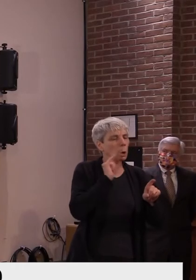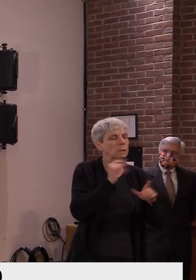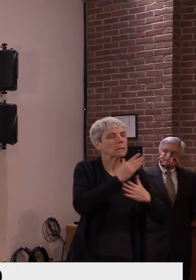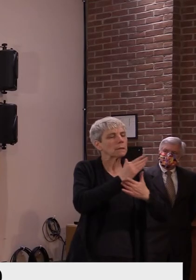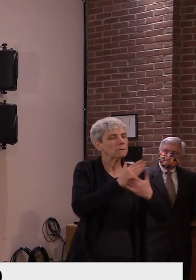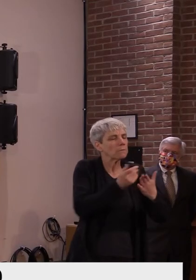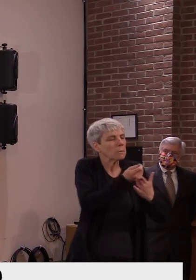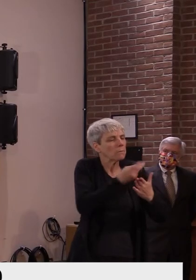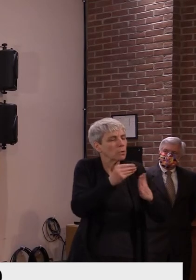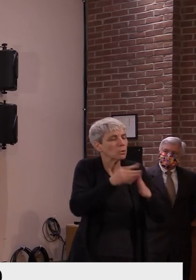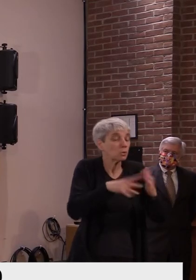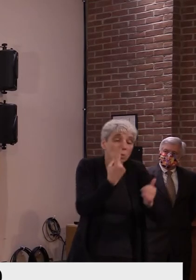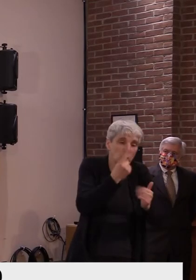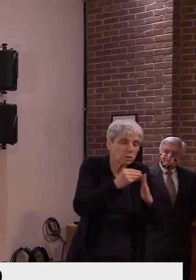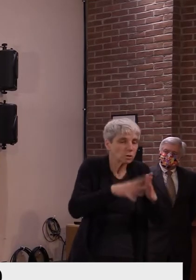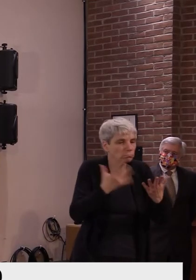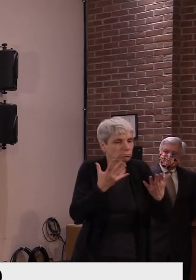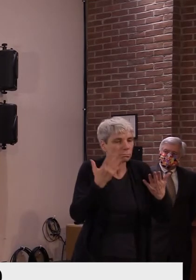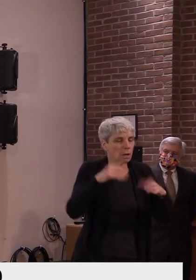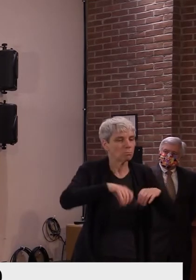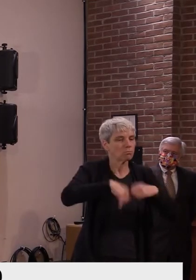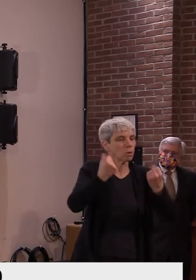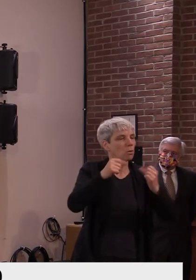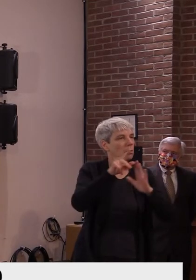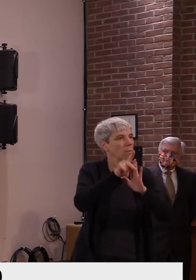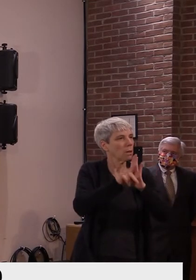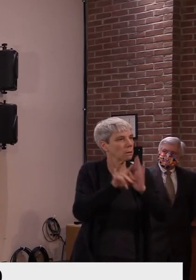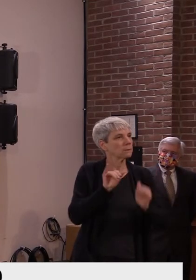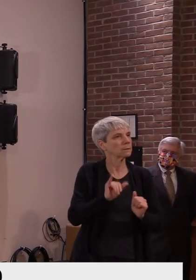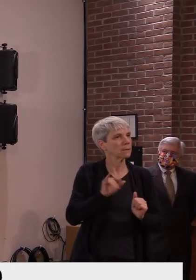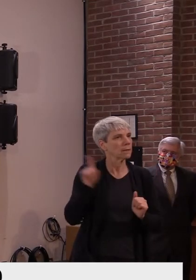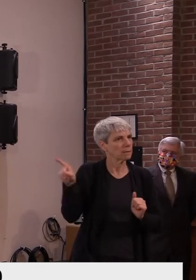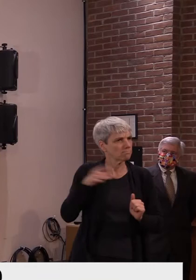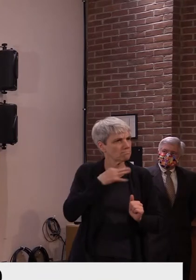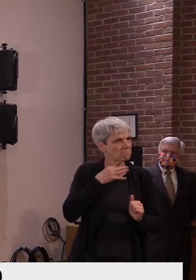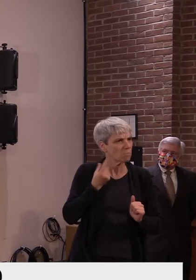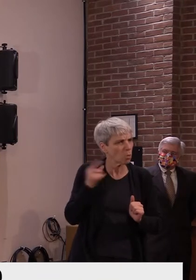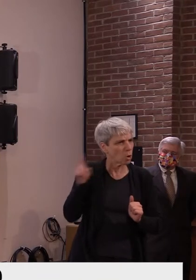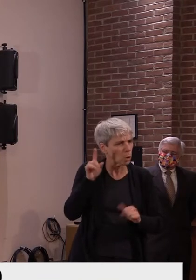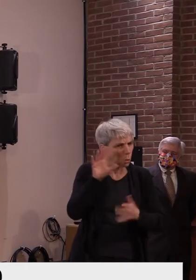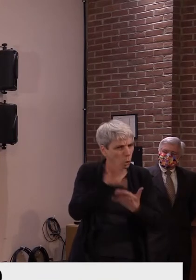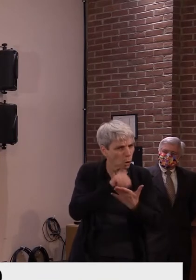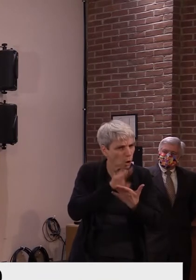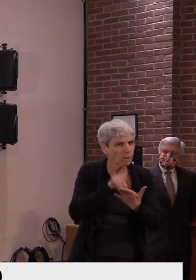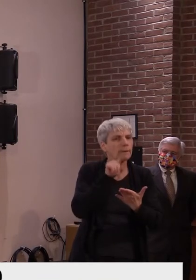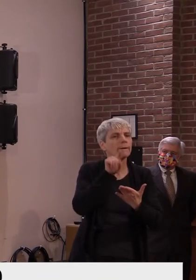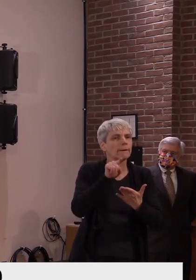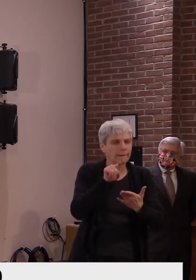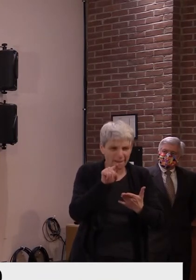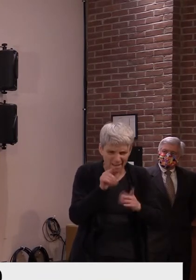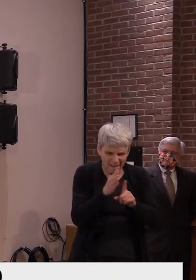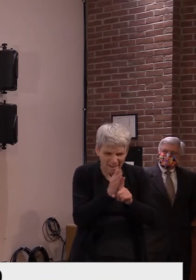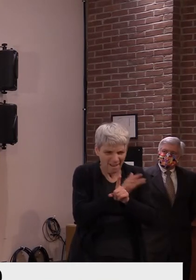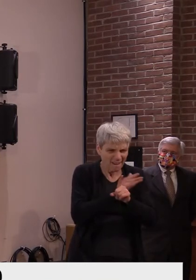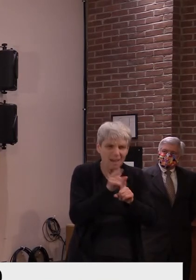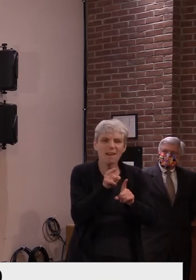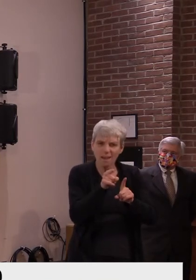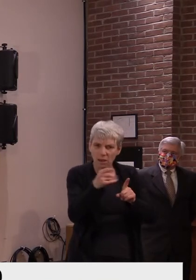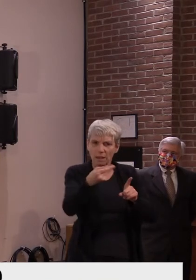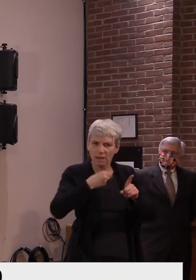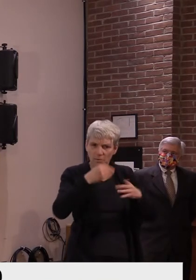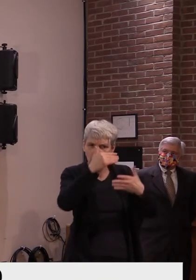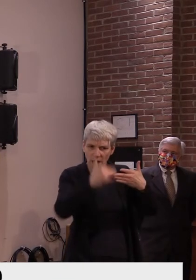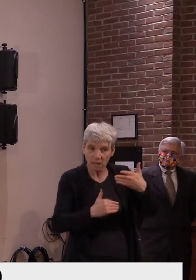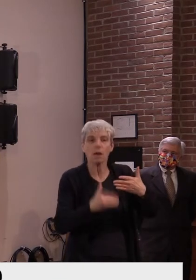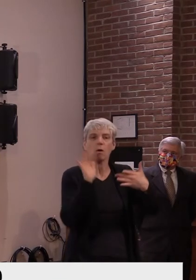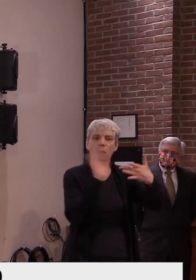policies. I'm curious if you can share anything you do know about the contact tracing, what it's shown, and, uh, maybe even, uh, a message to students and